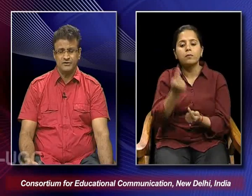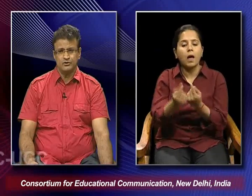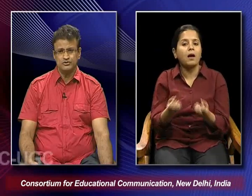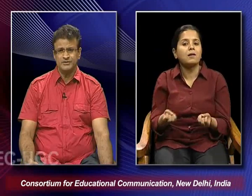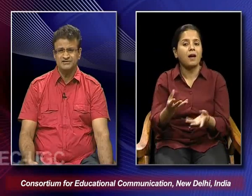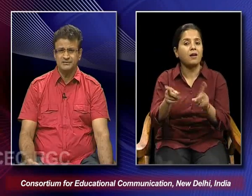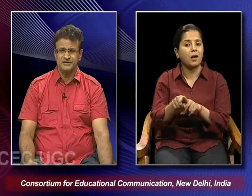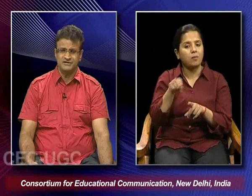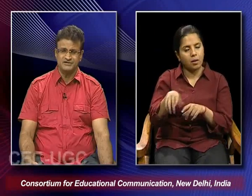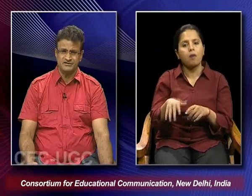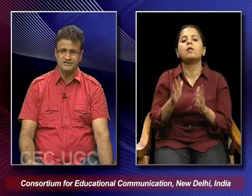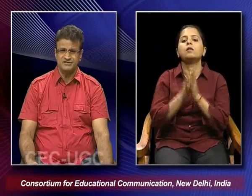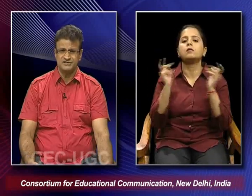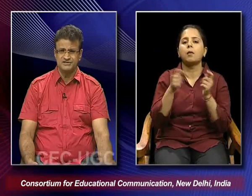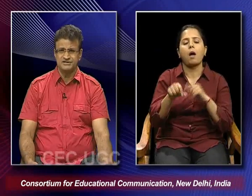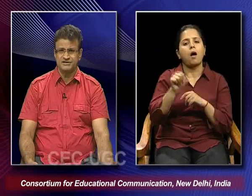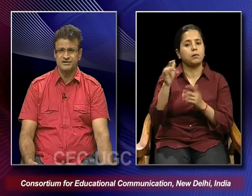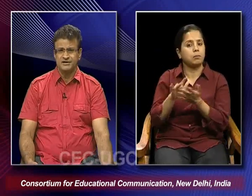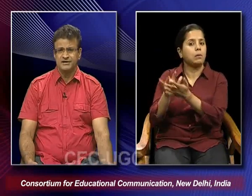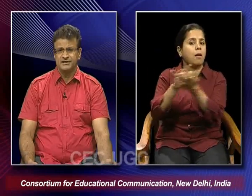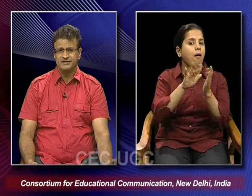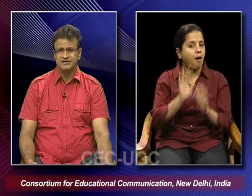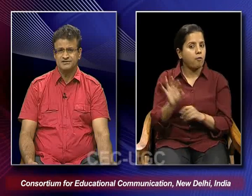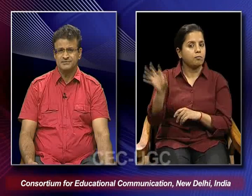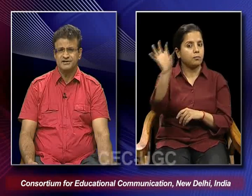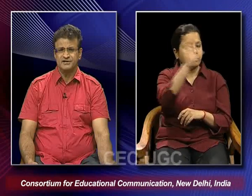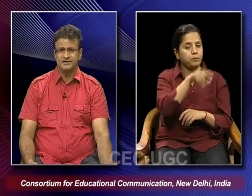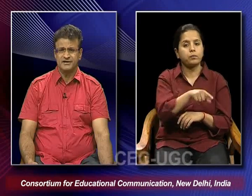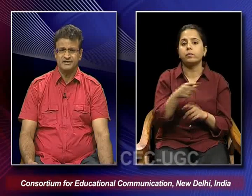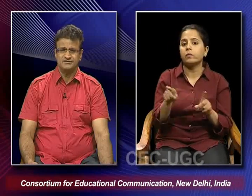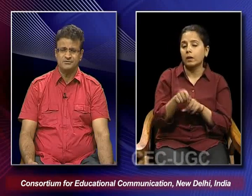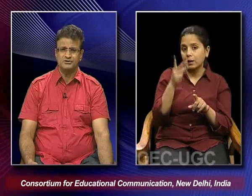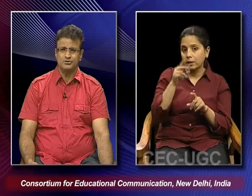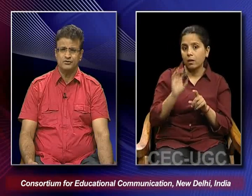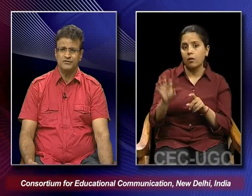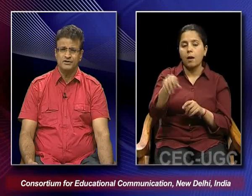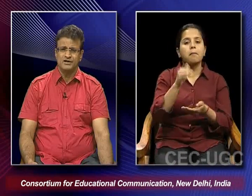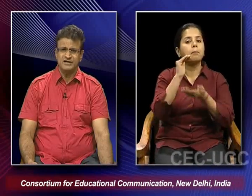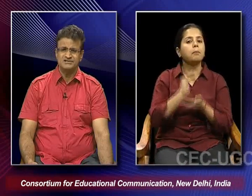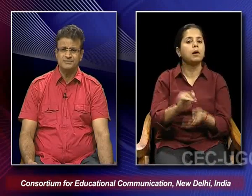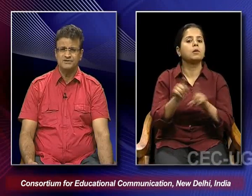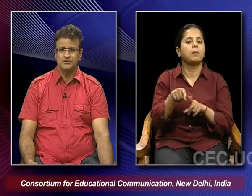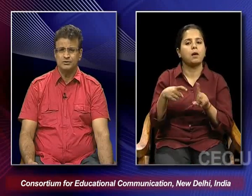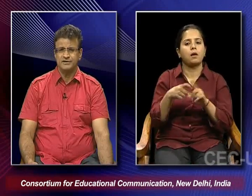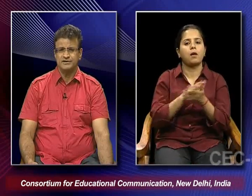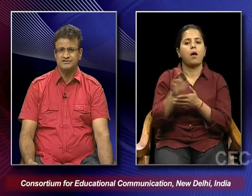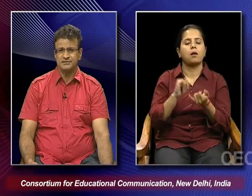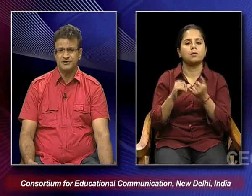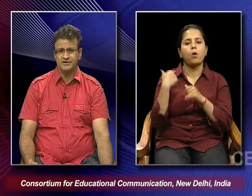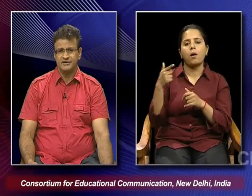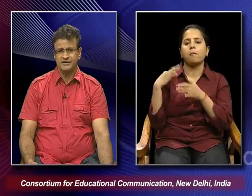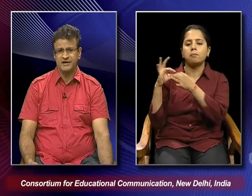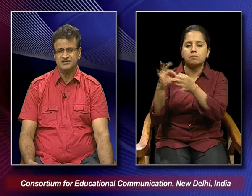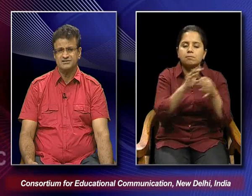also being celebrated in other regions and it is celebrated as the birth of Khalsa Brotherhood. It is